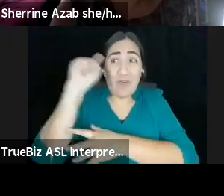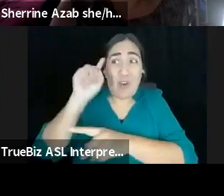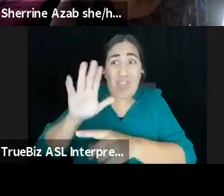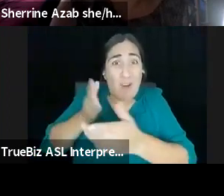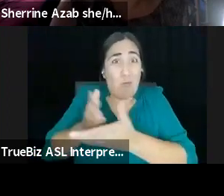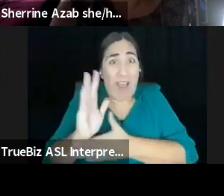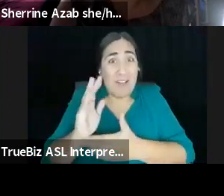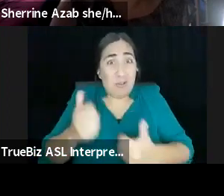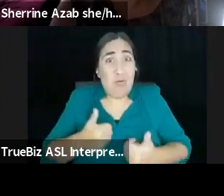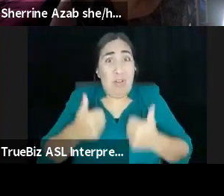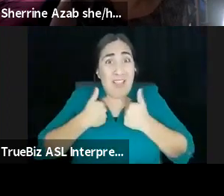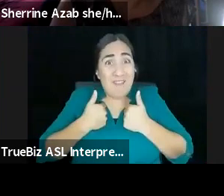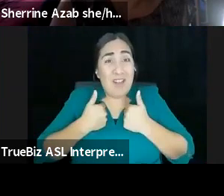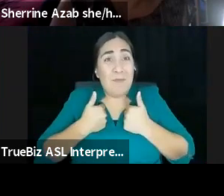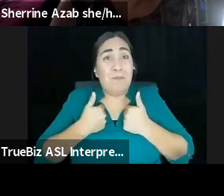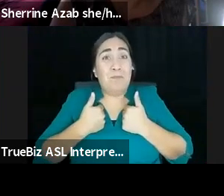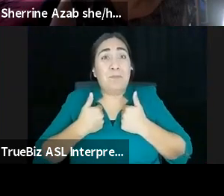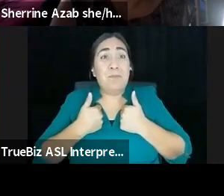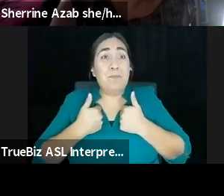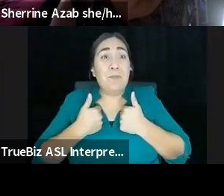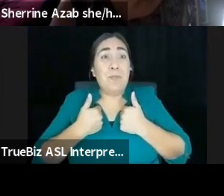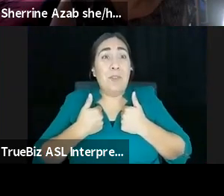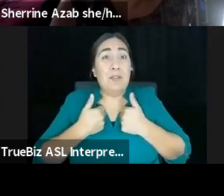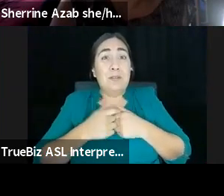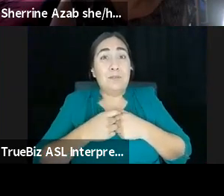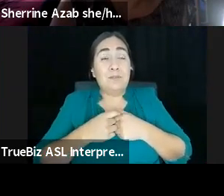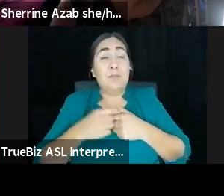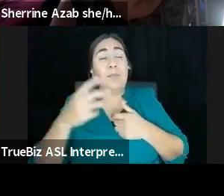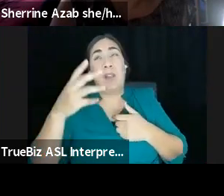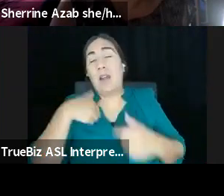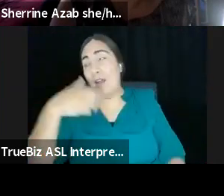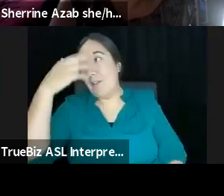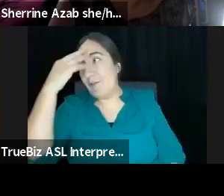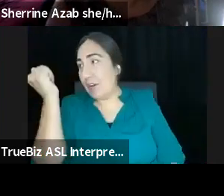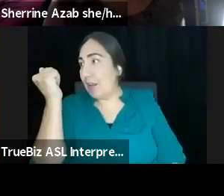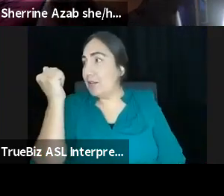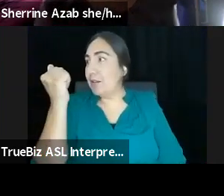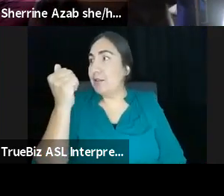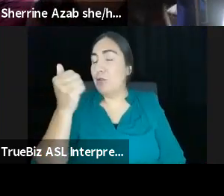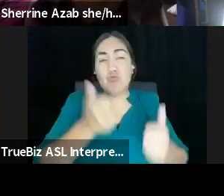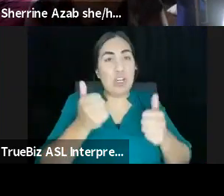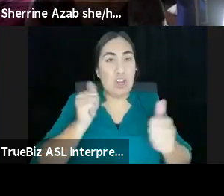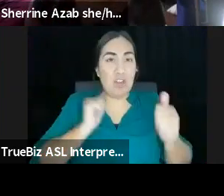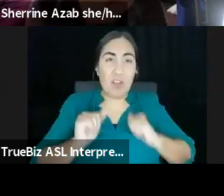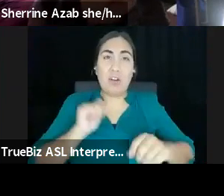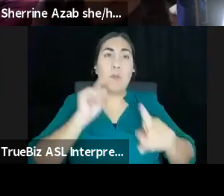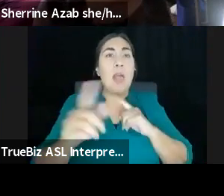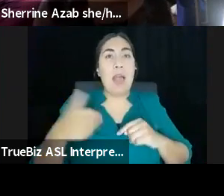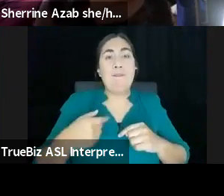that movement. Um, there are oh my gosh, I forget the top of my brain what theater it was, but there was a theater that donated their building